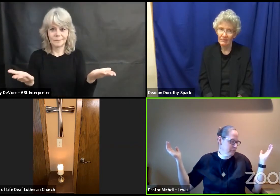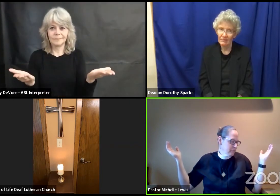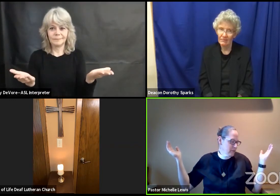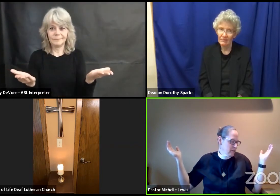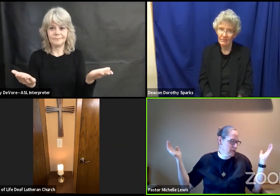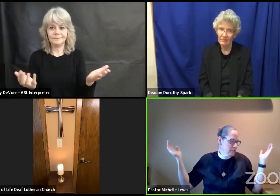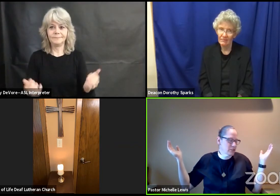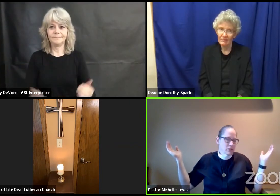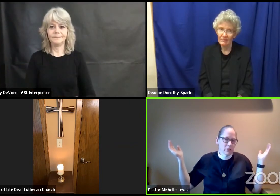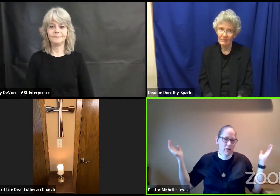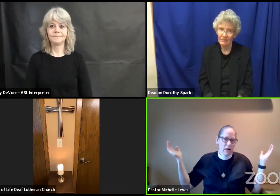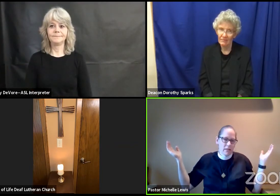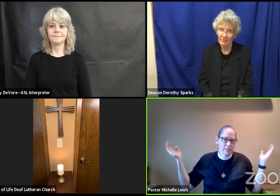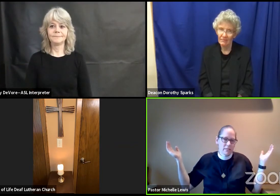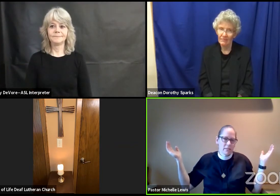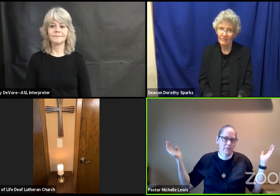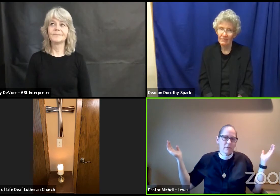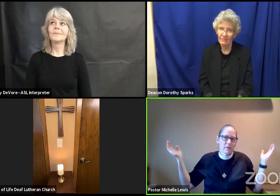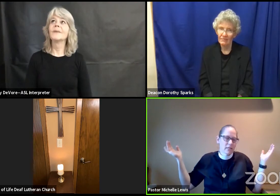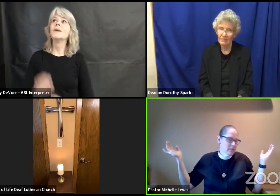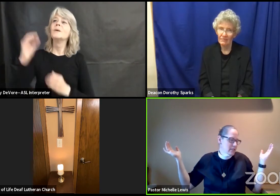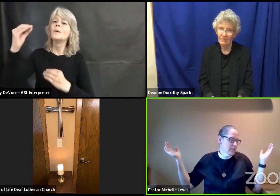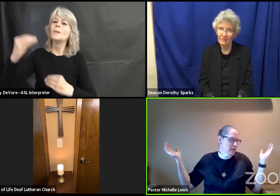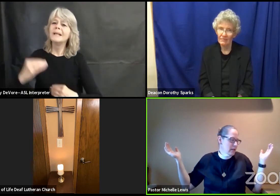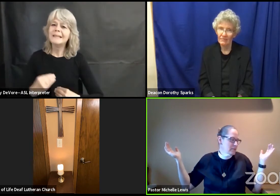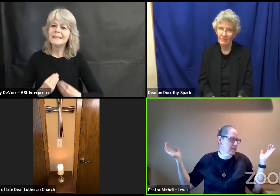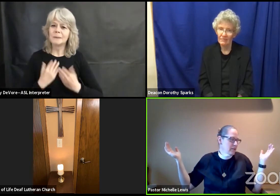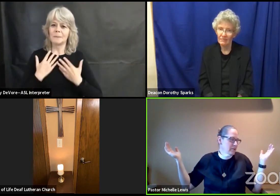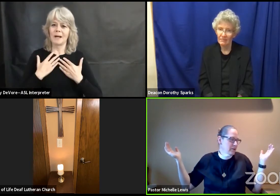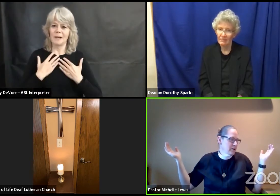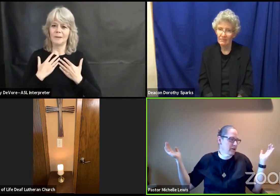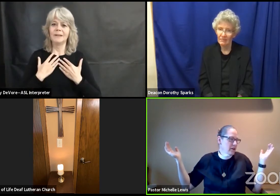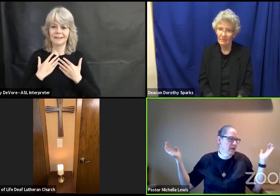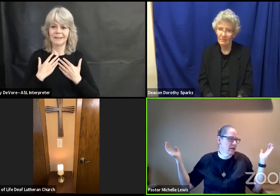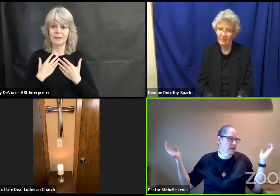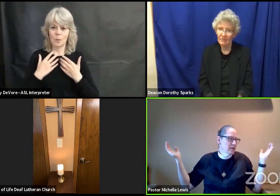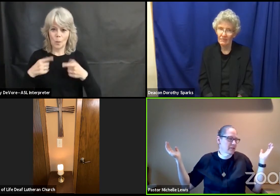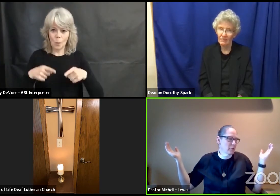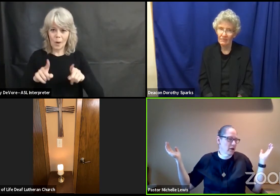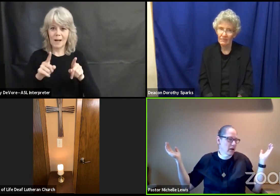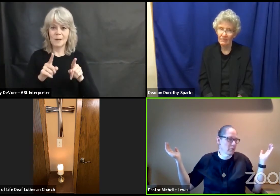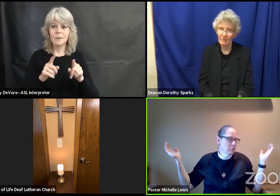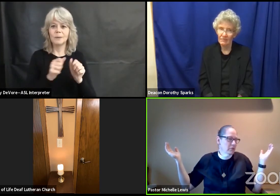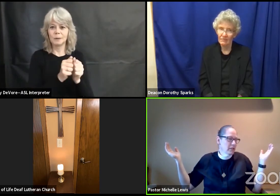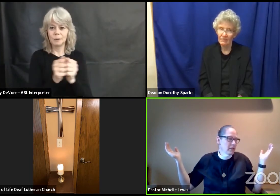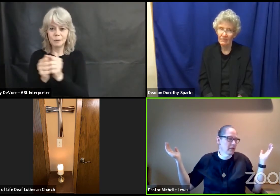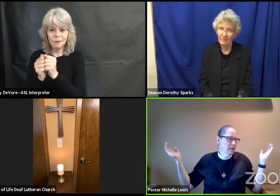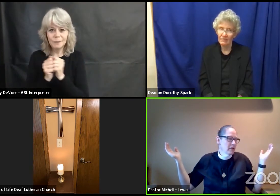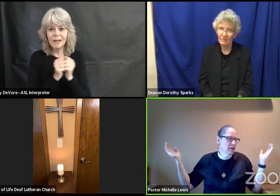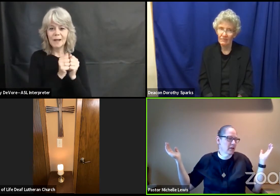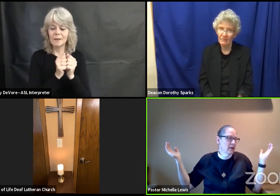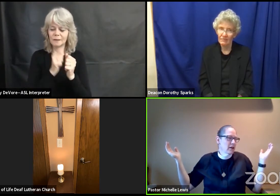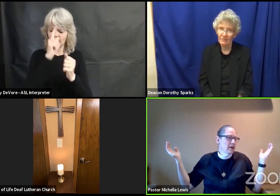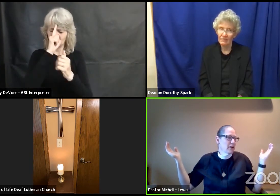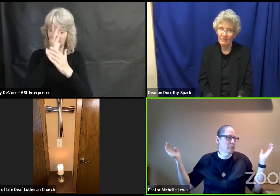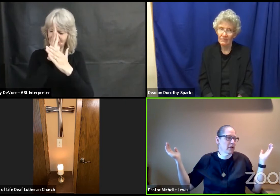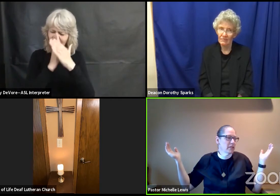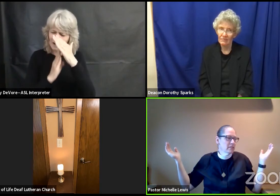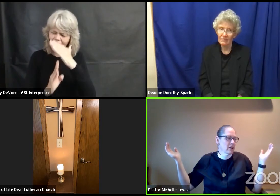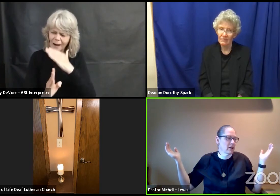Stir us during this time together to walk humbly, embrace love,